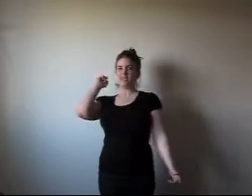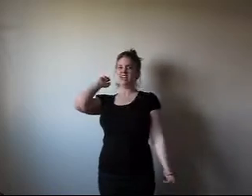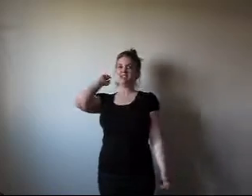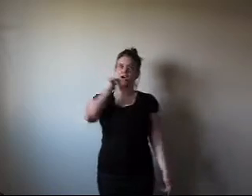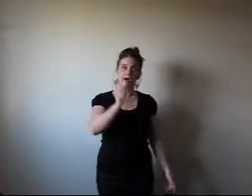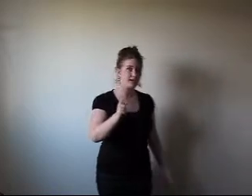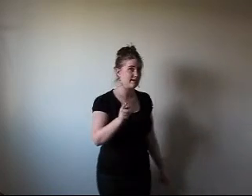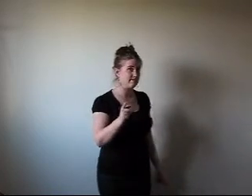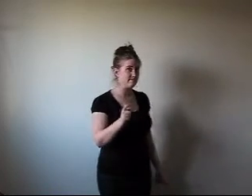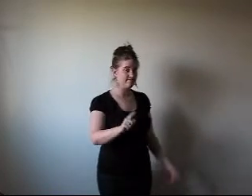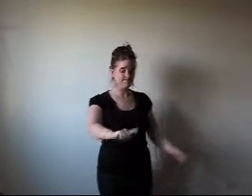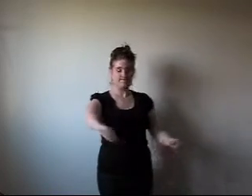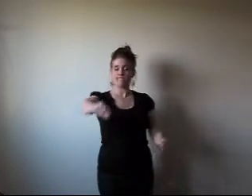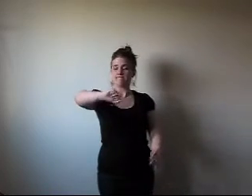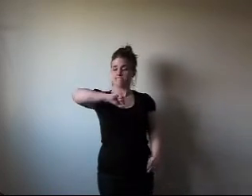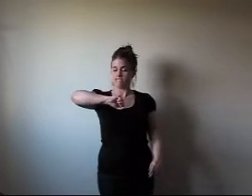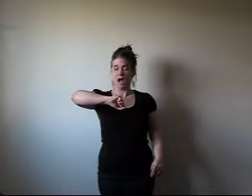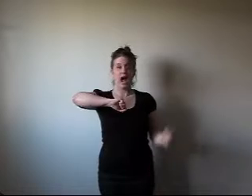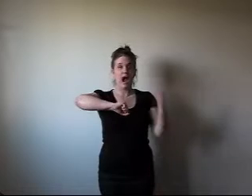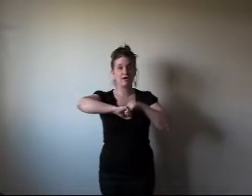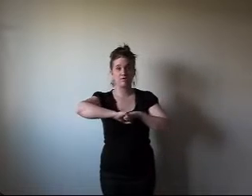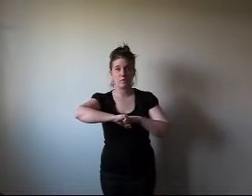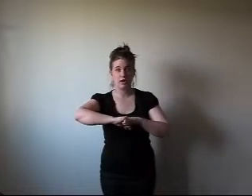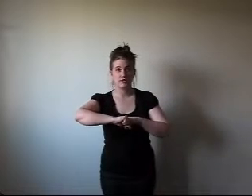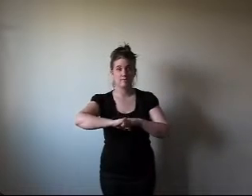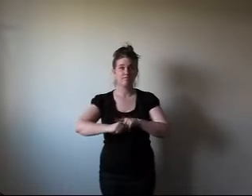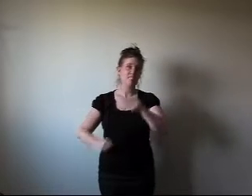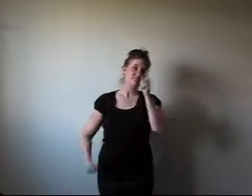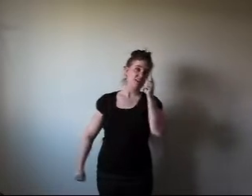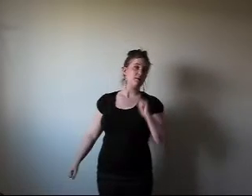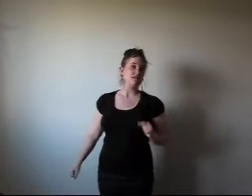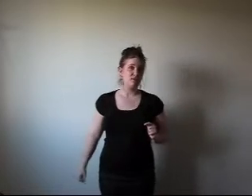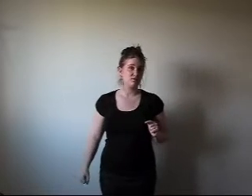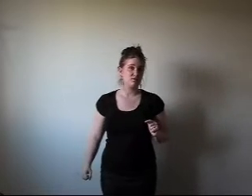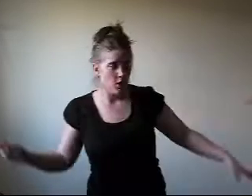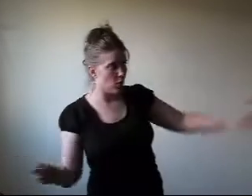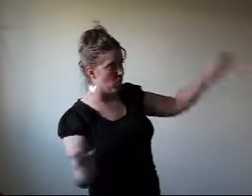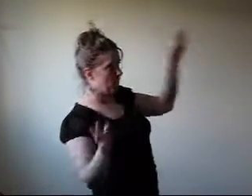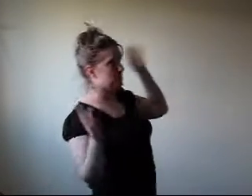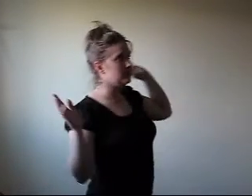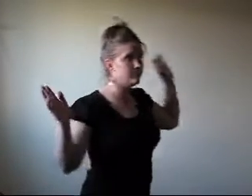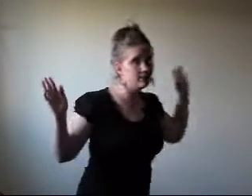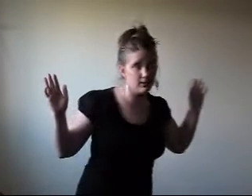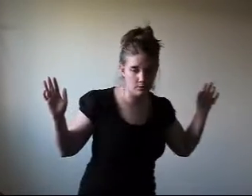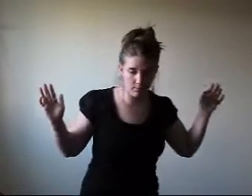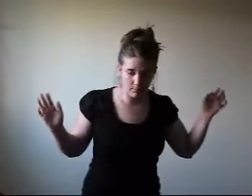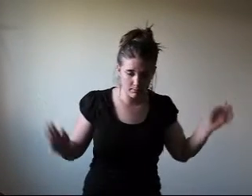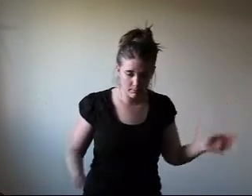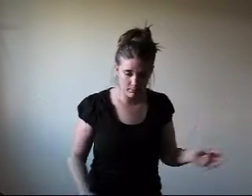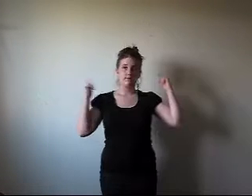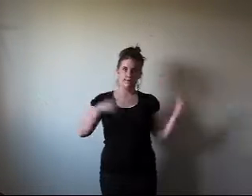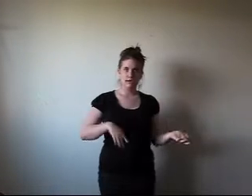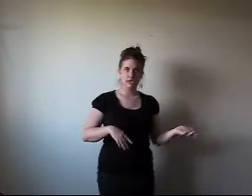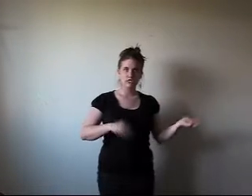being tardy. I don't have a watch. That's my excuse. Always thank them. It was medication,